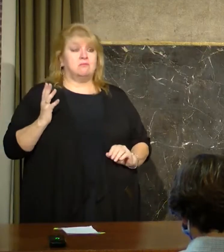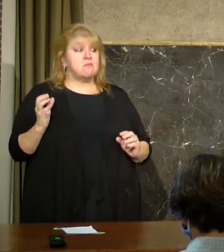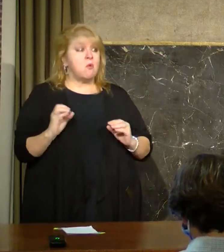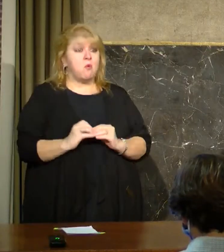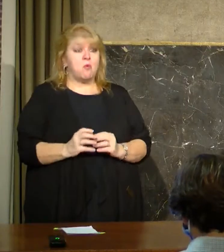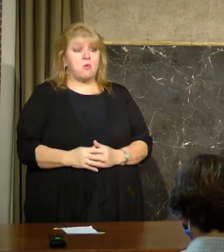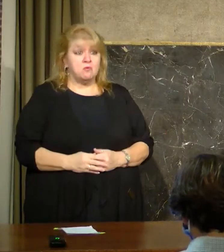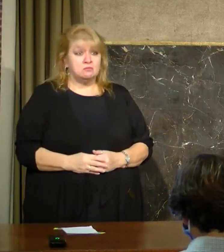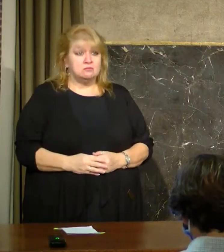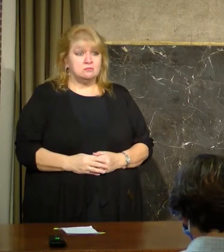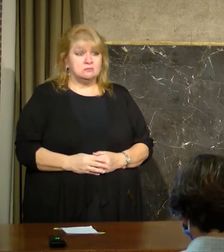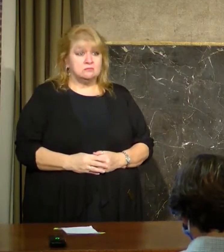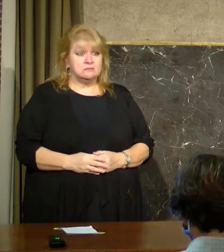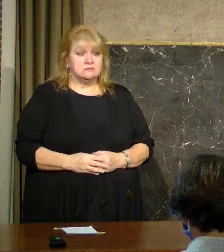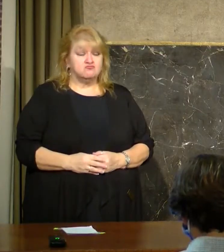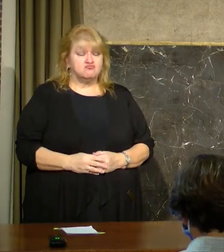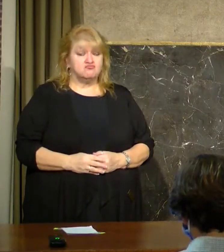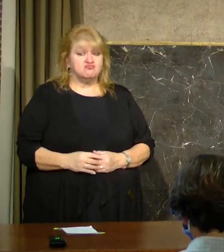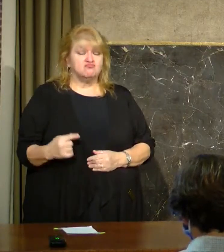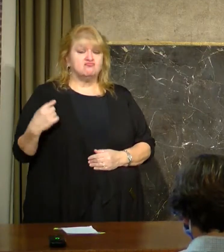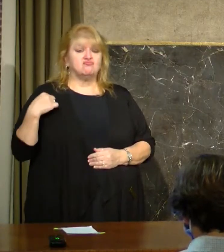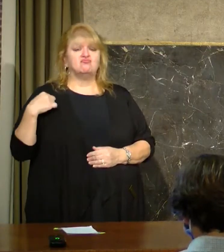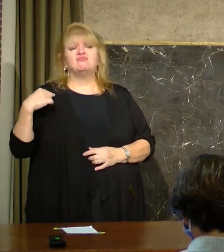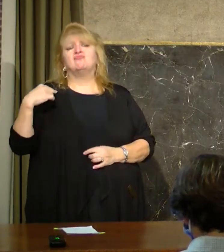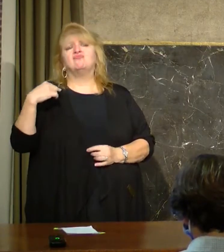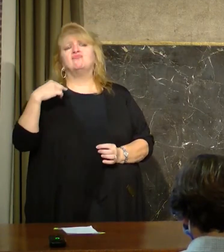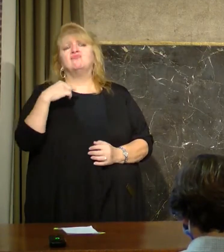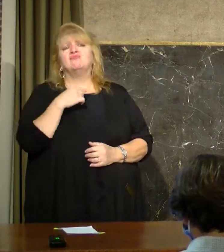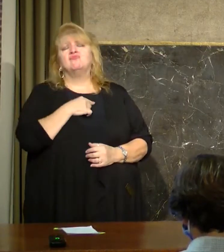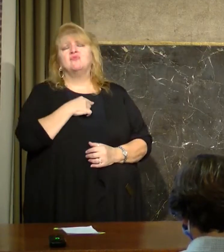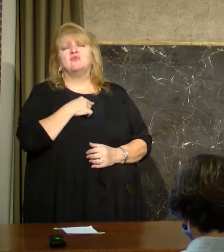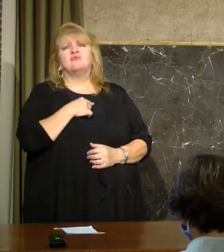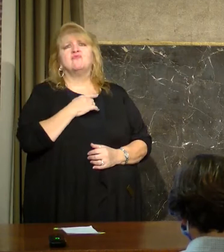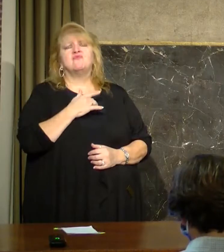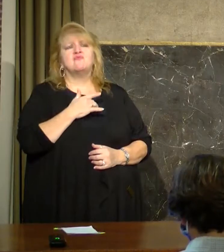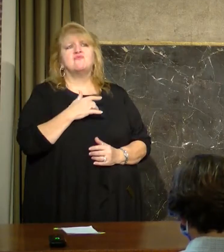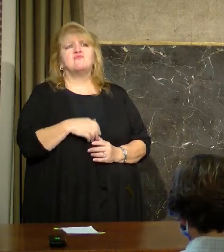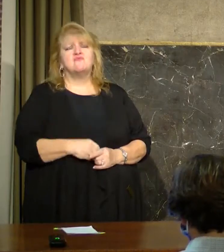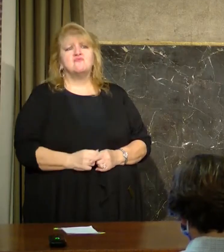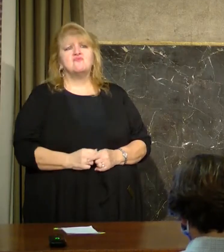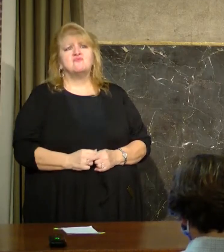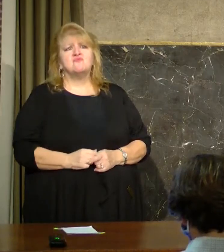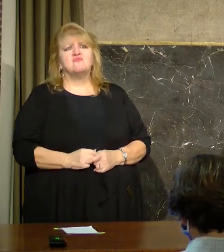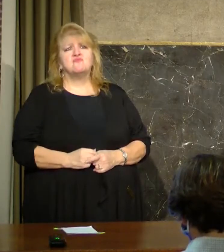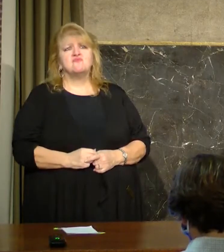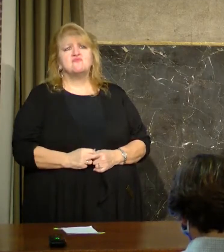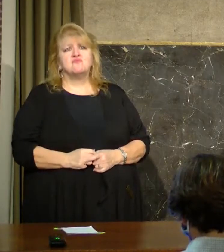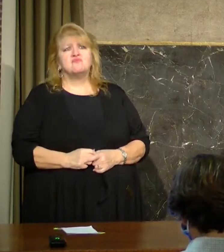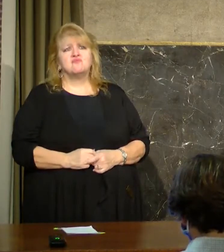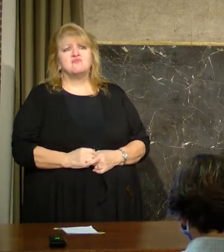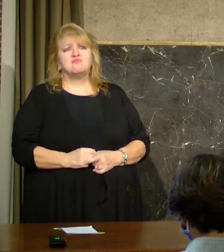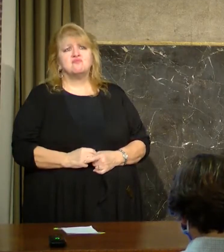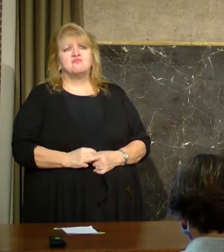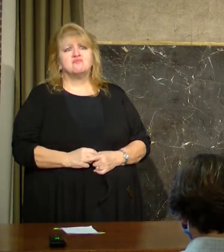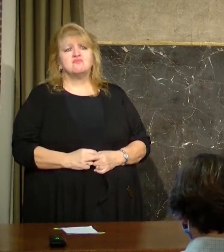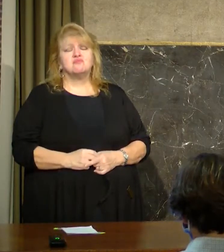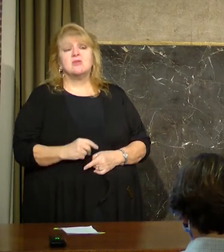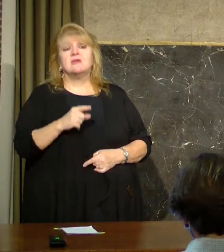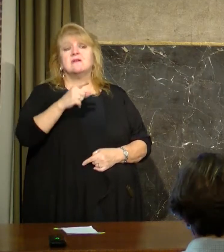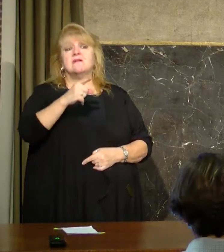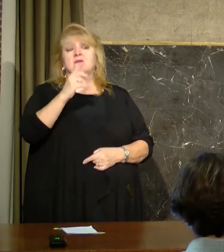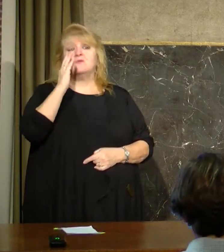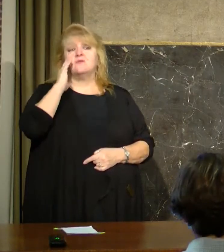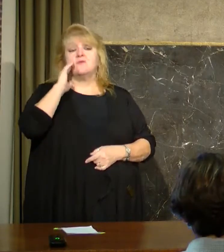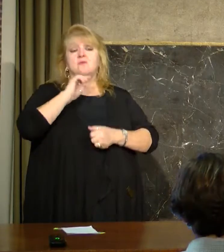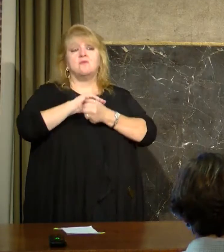And we have no reason to believe that we've seen the full impact of all of the Christmas-related